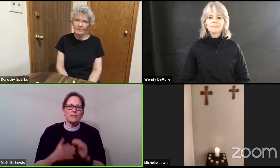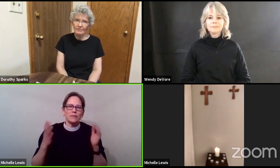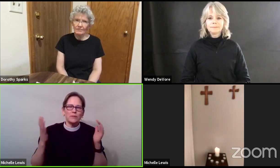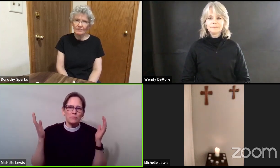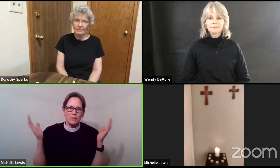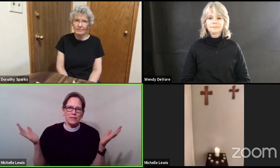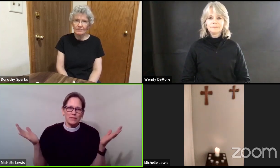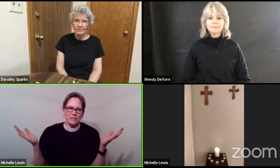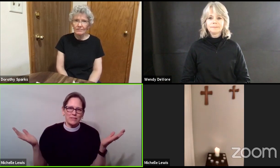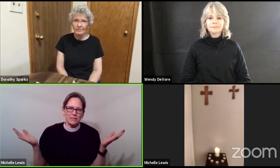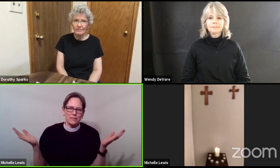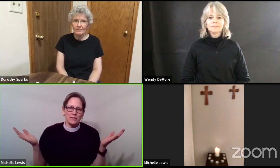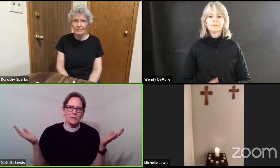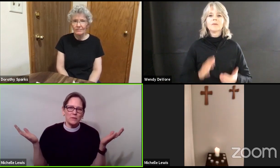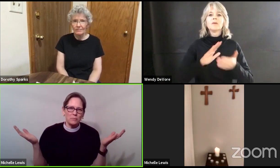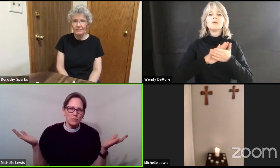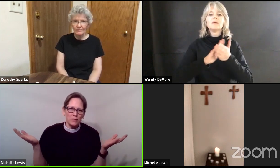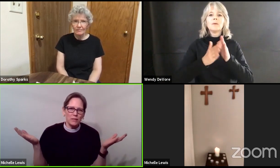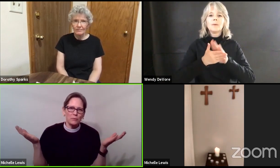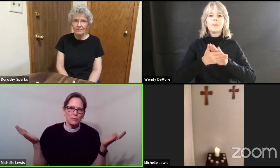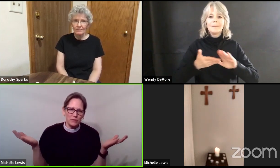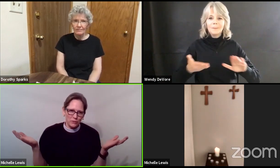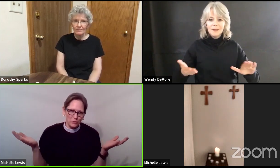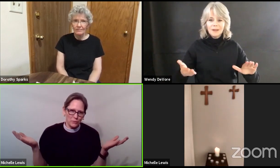peace peace with you